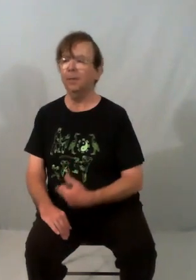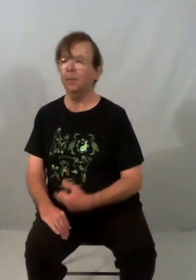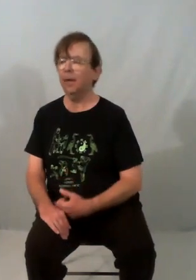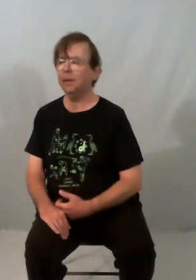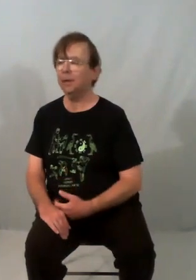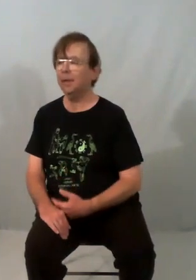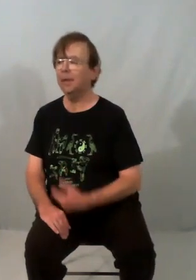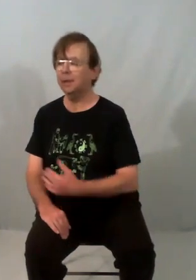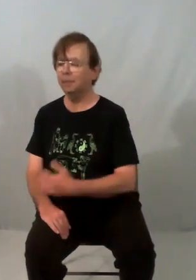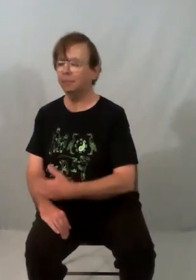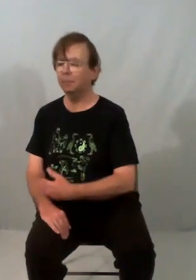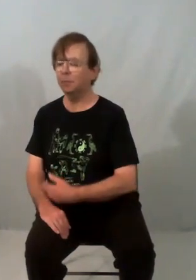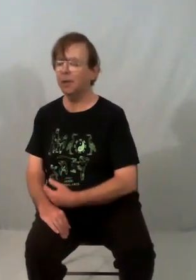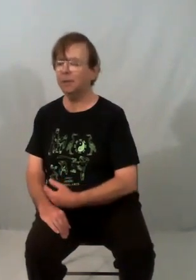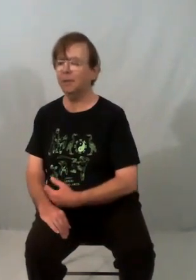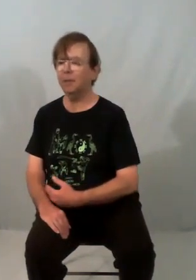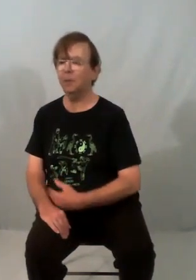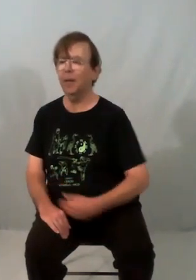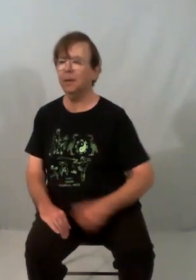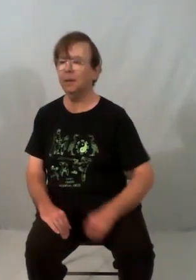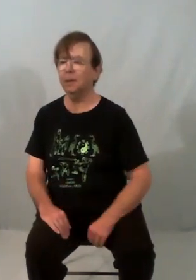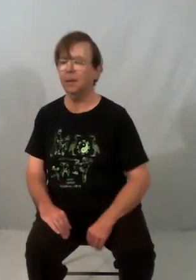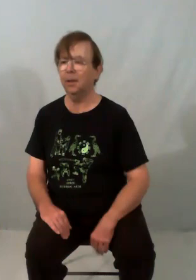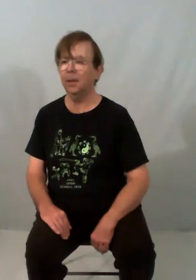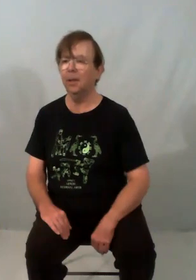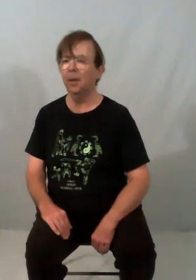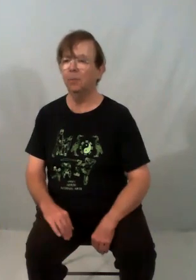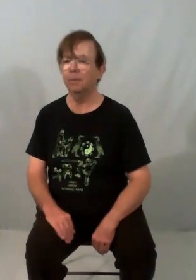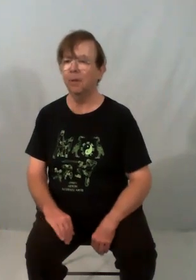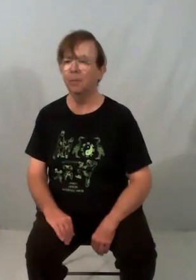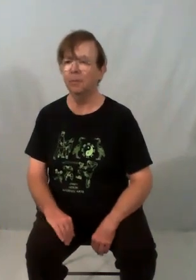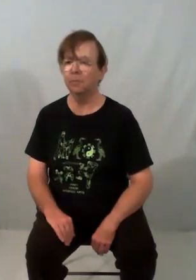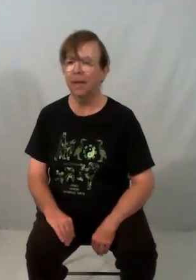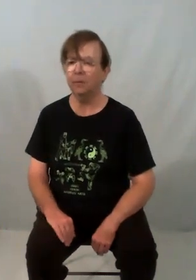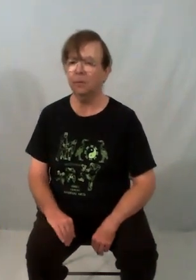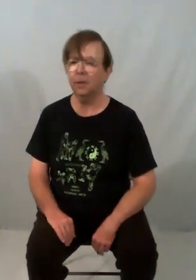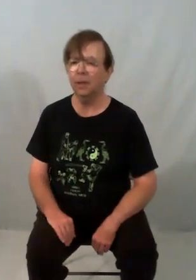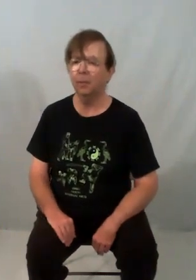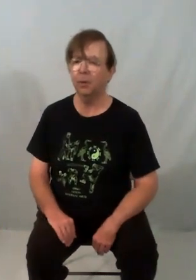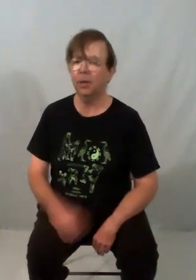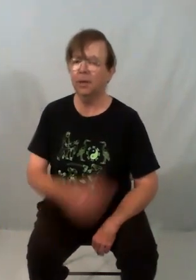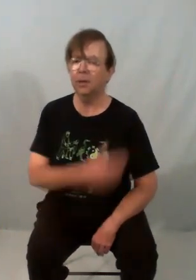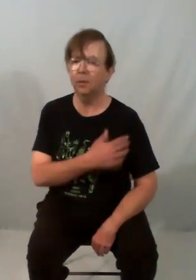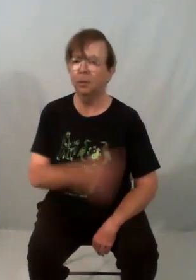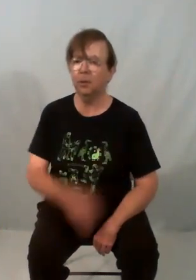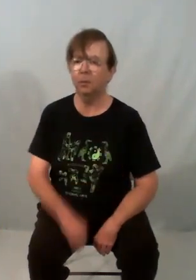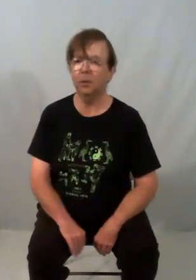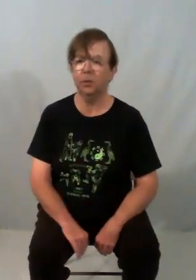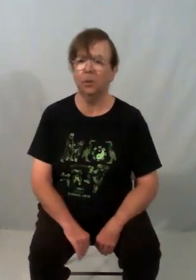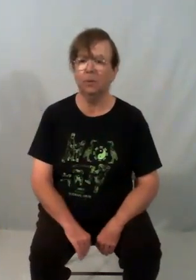practice these, the transfer of your weight and the turning will flow more gradually. Push in as though you're pushing with your shoulder